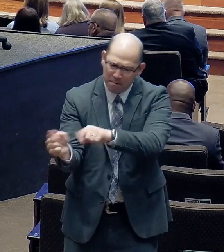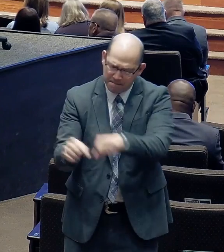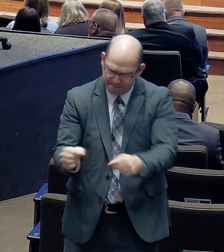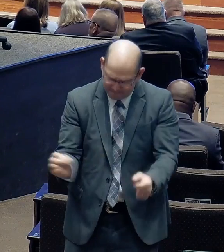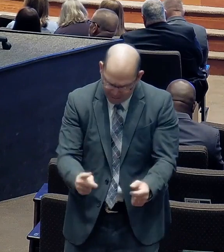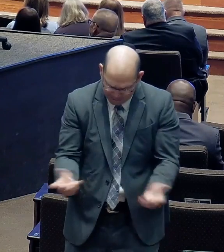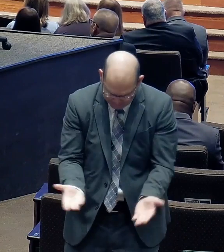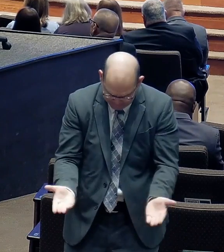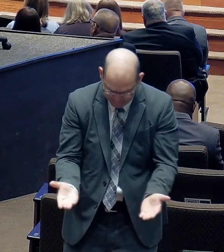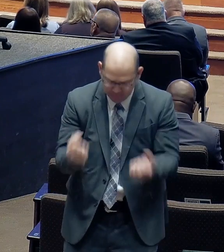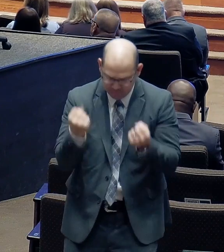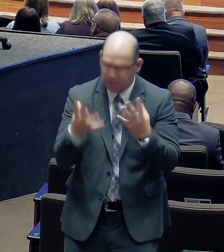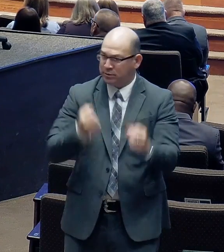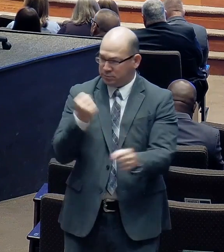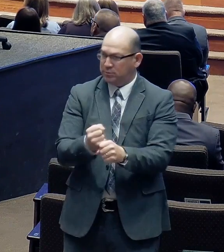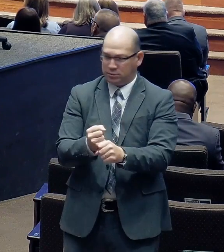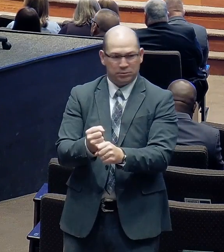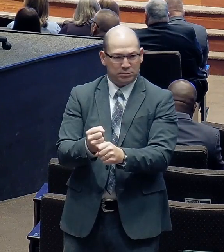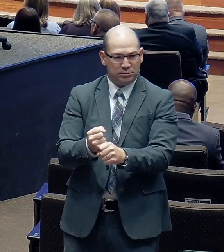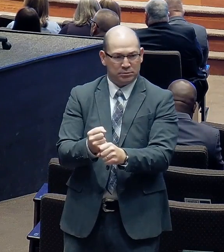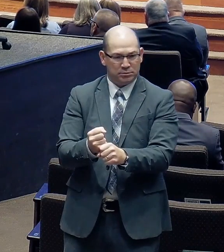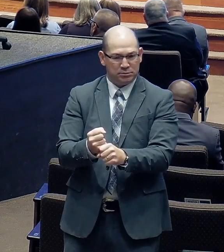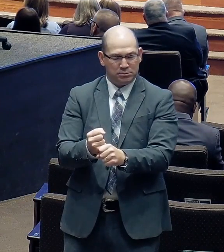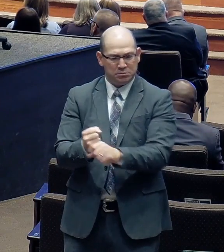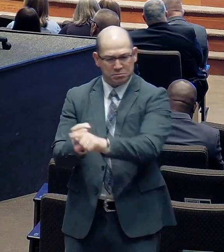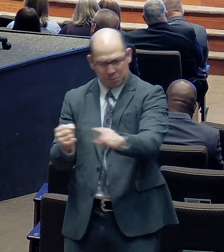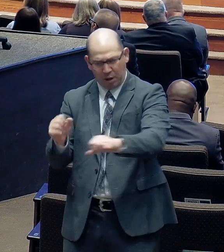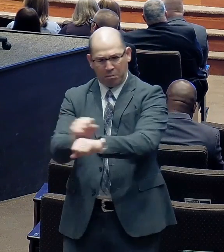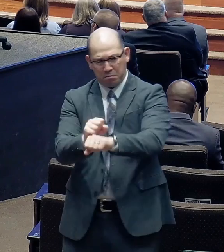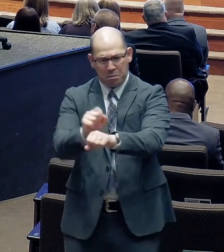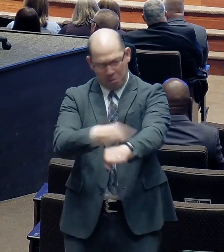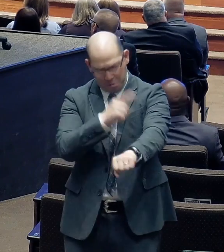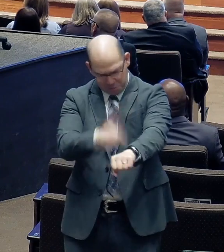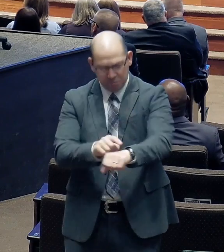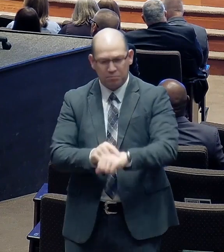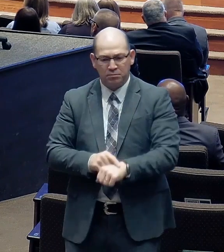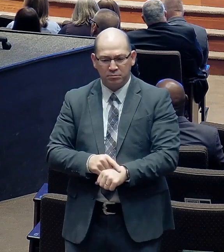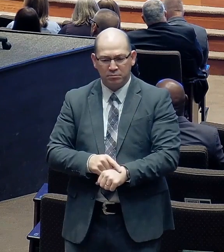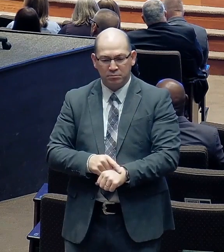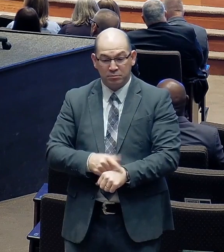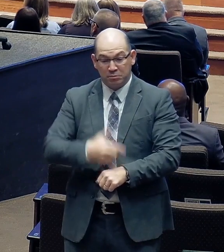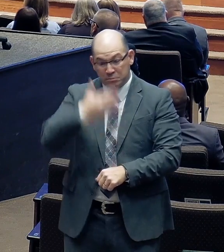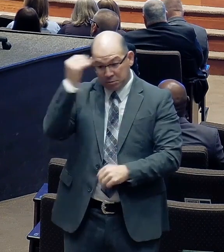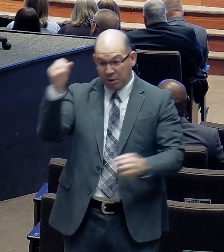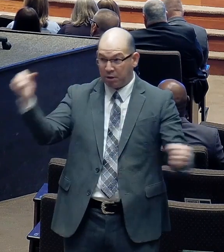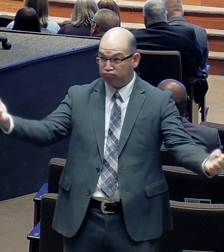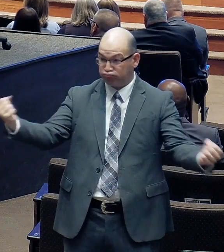The fact that they were going back to Jerusalem, it seemed like a dream to them.